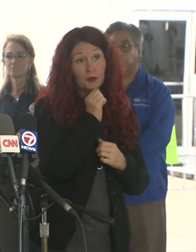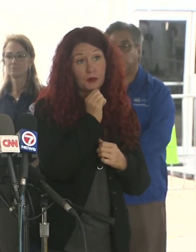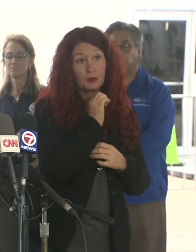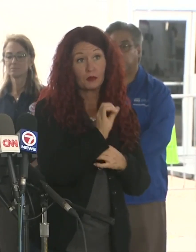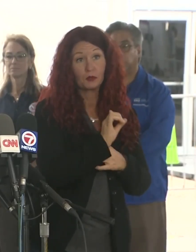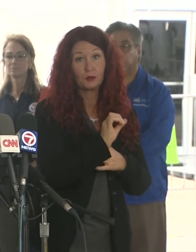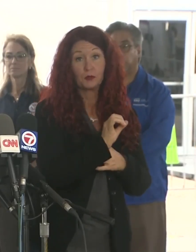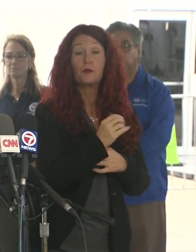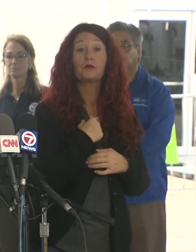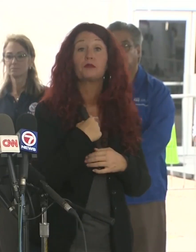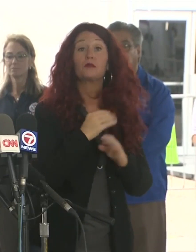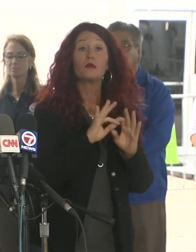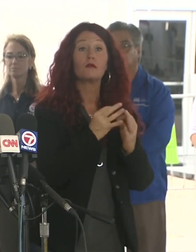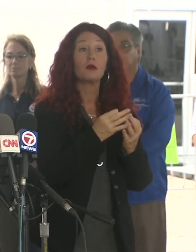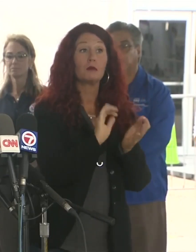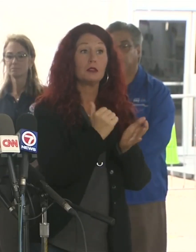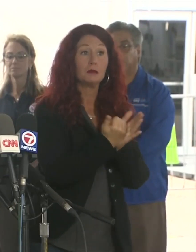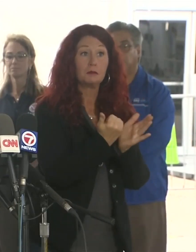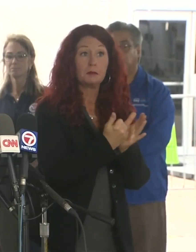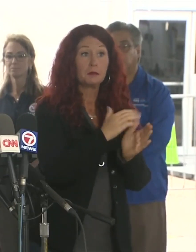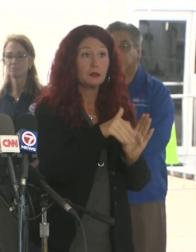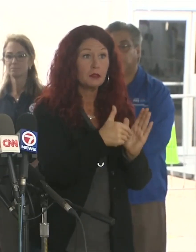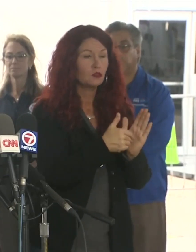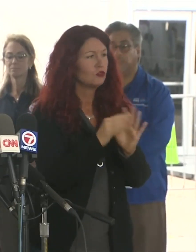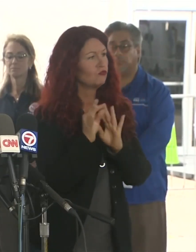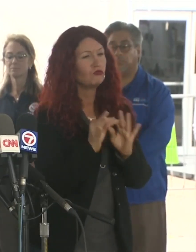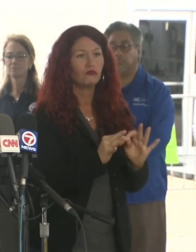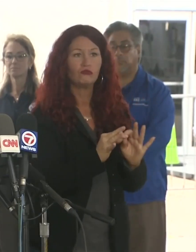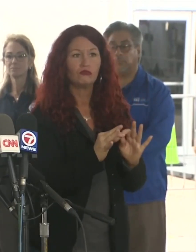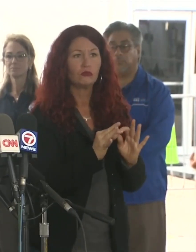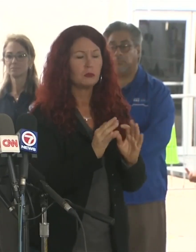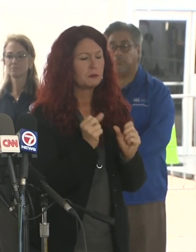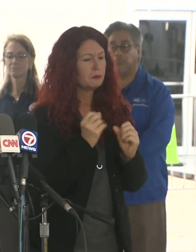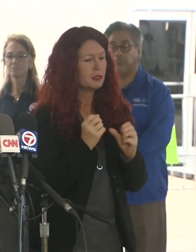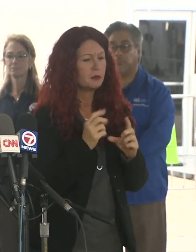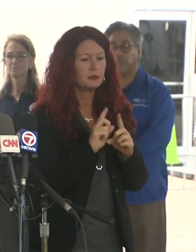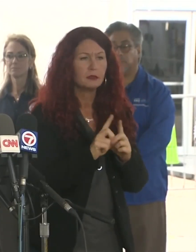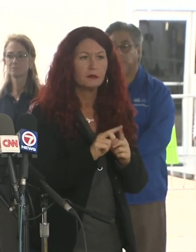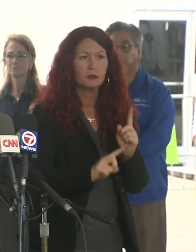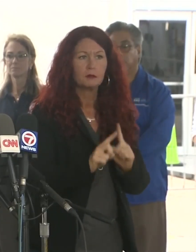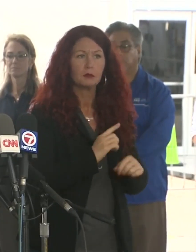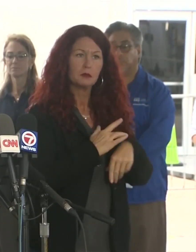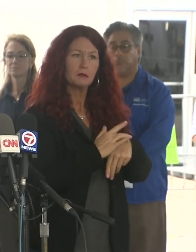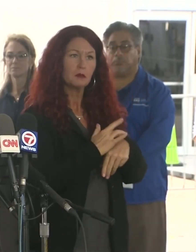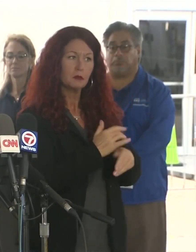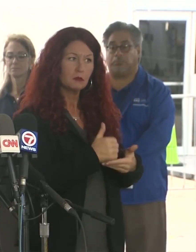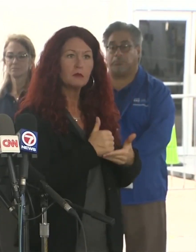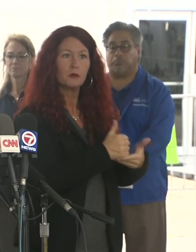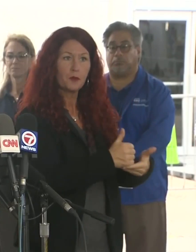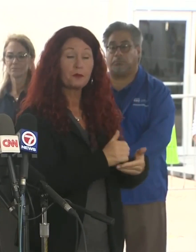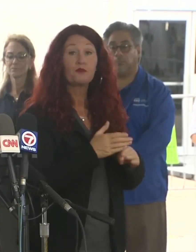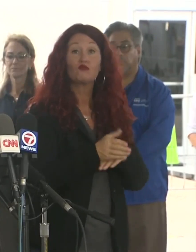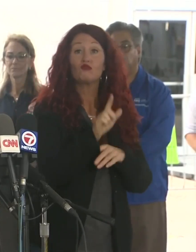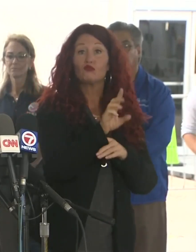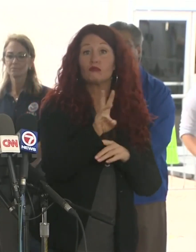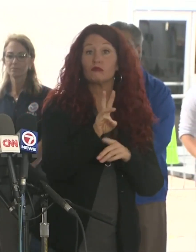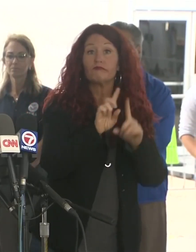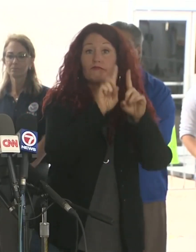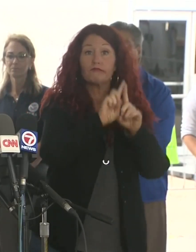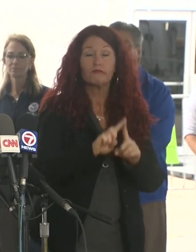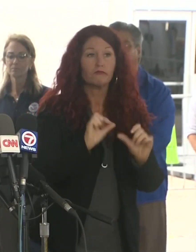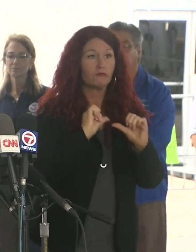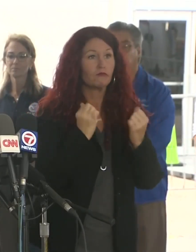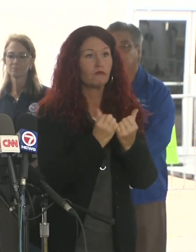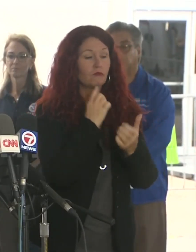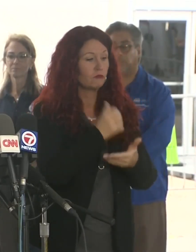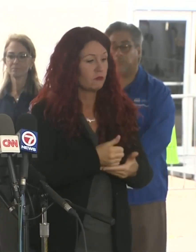of resources. 25 or 6 agencies that are serving families are on site, they are helping people through